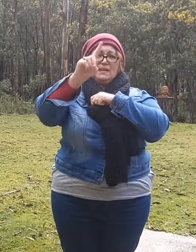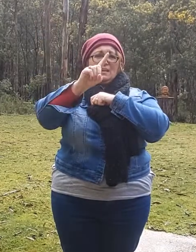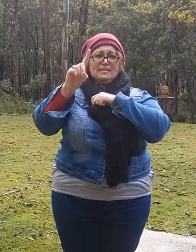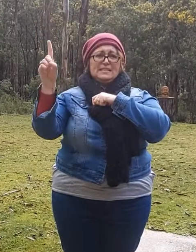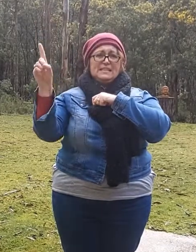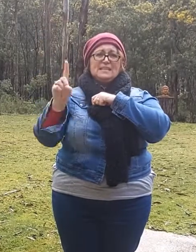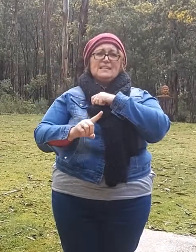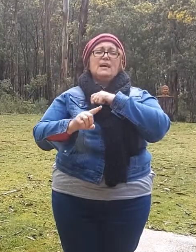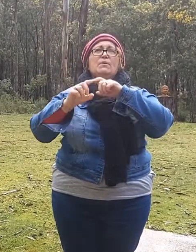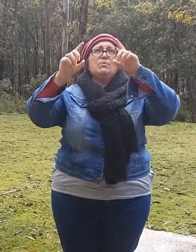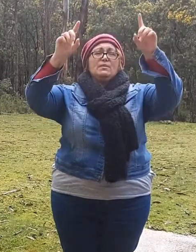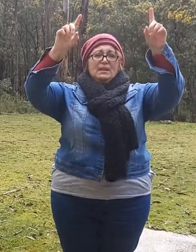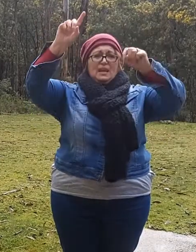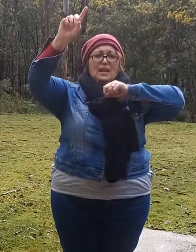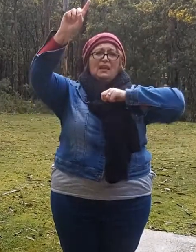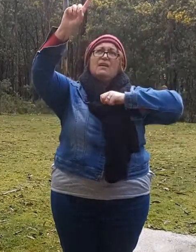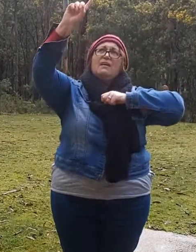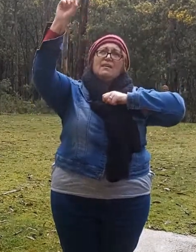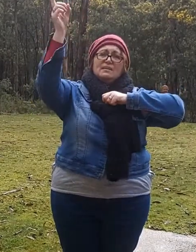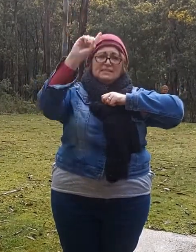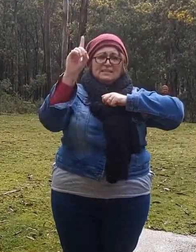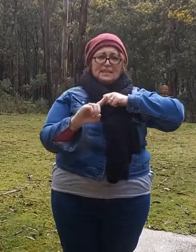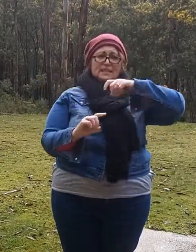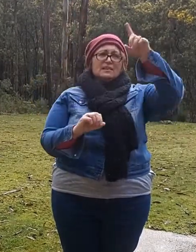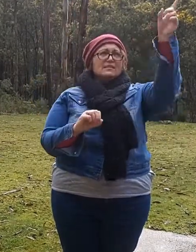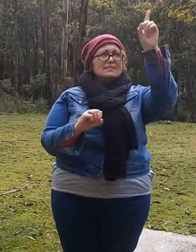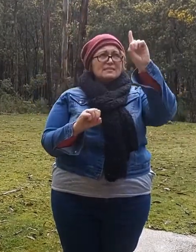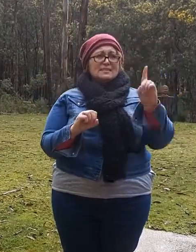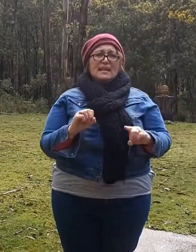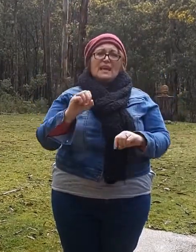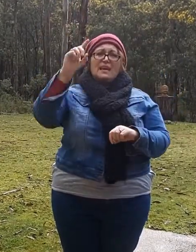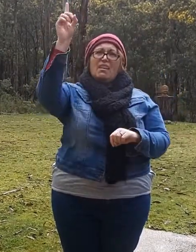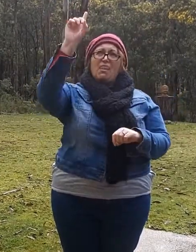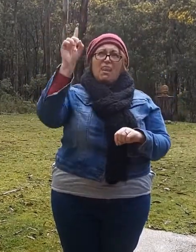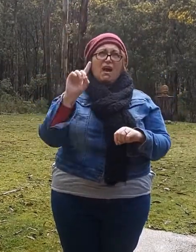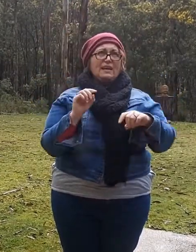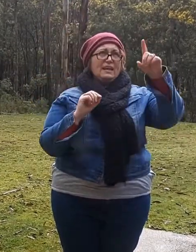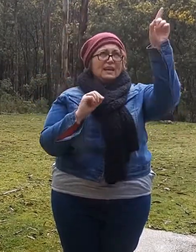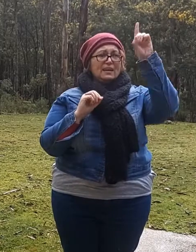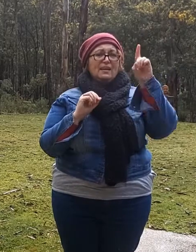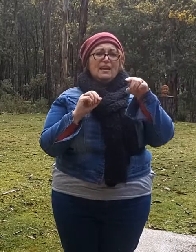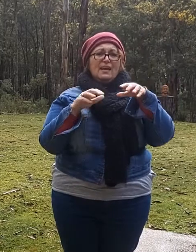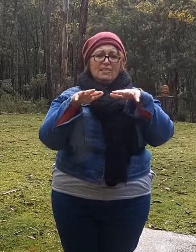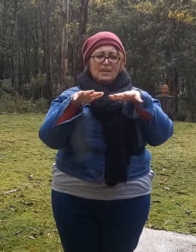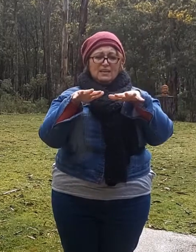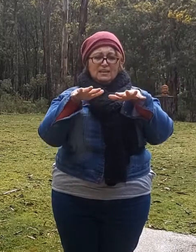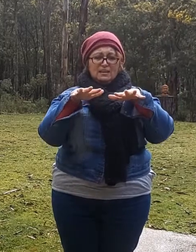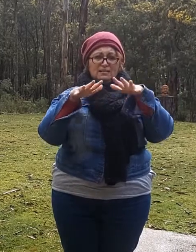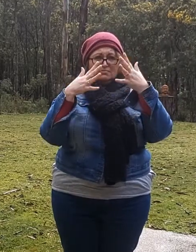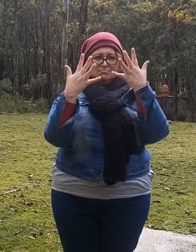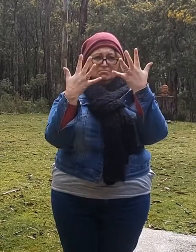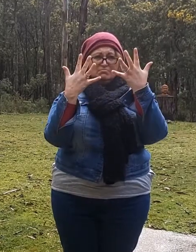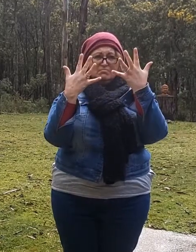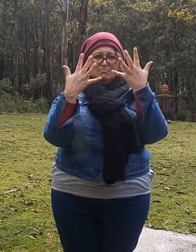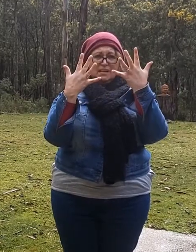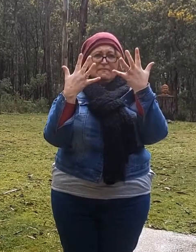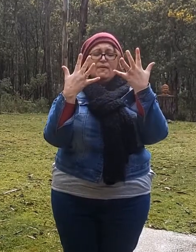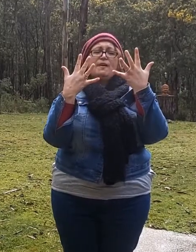like the zigzag we would in the air zig zag lightning and thunder our five